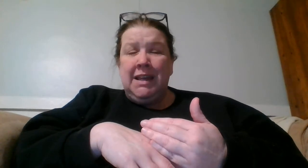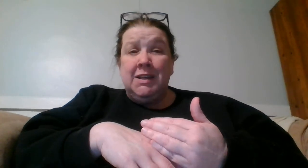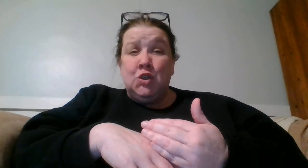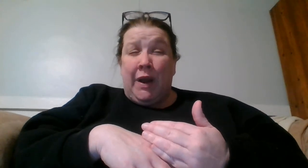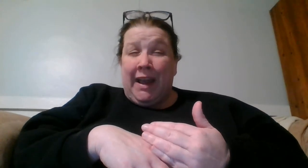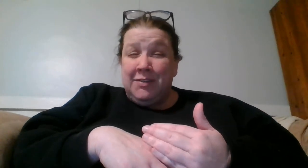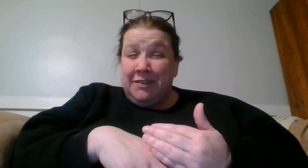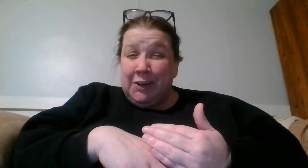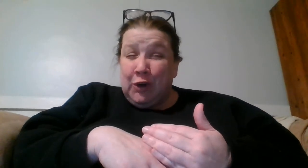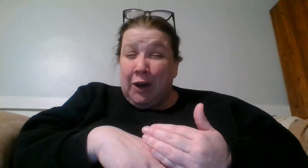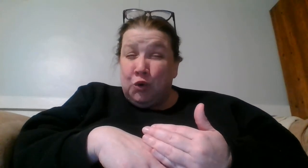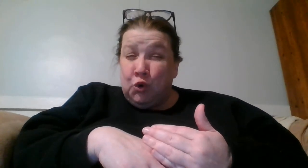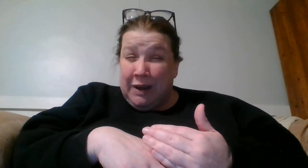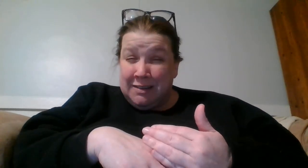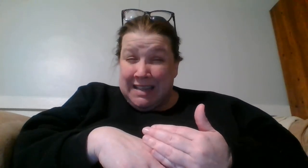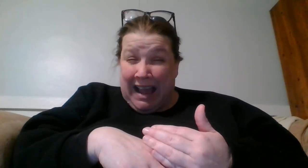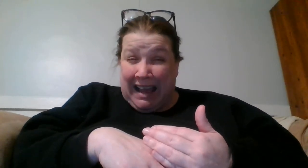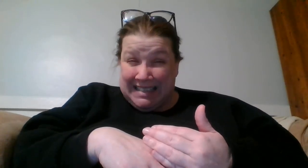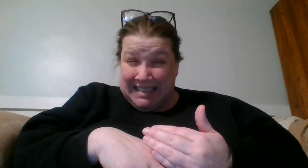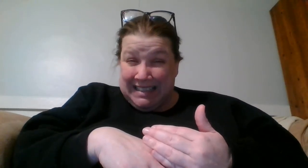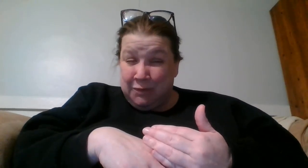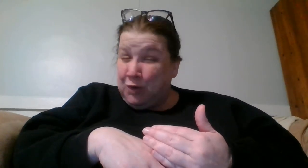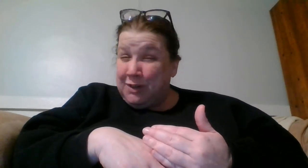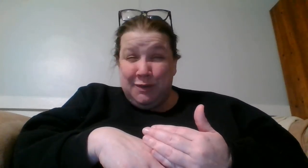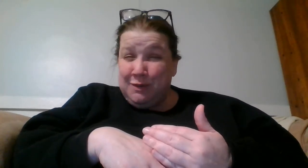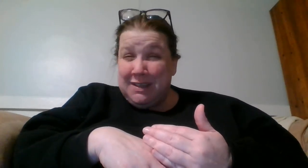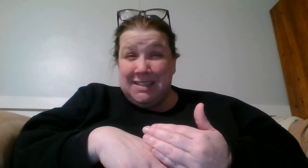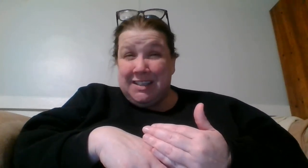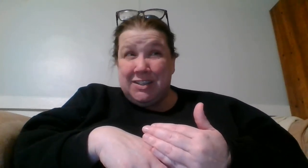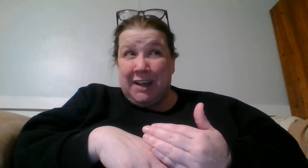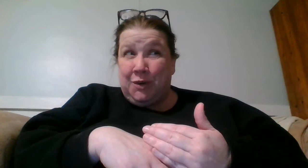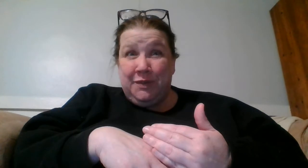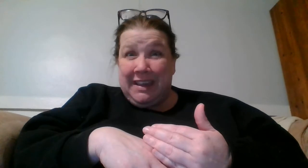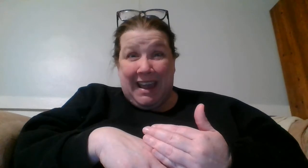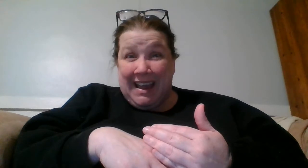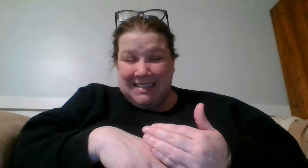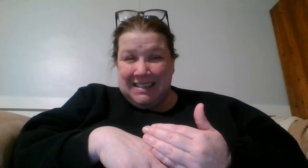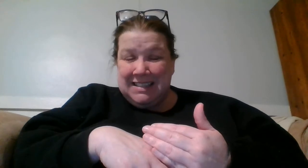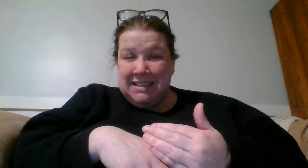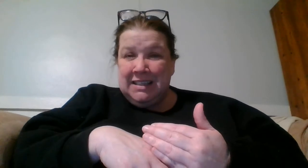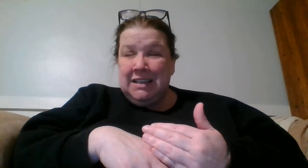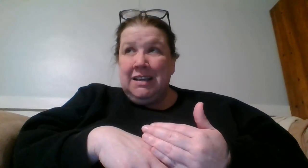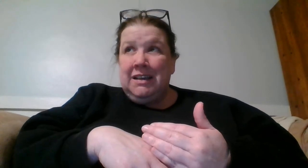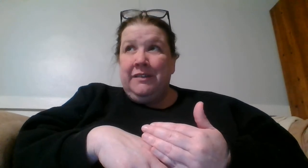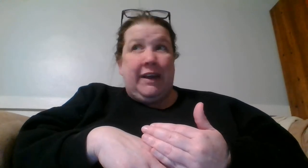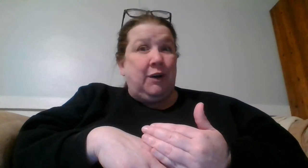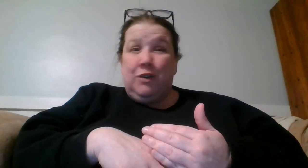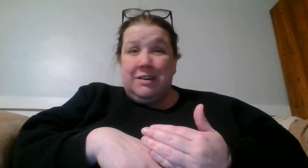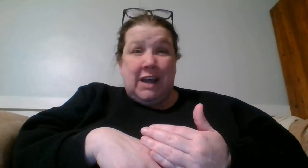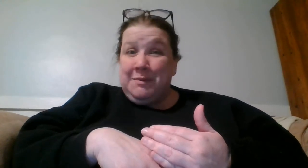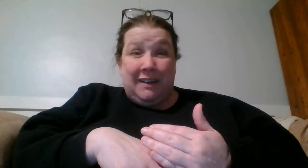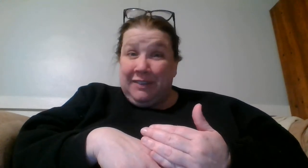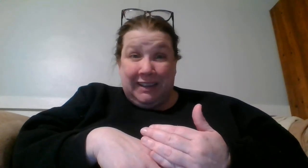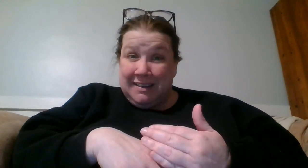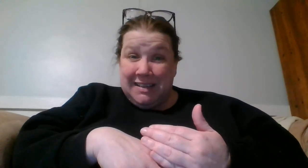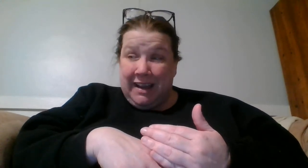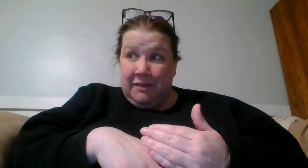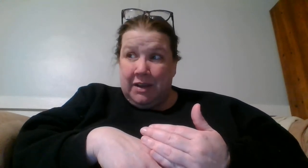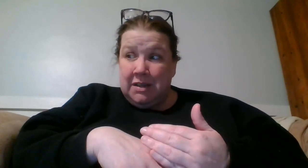so I have to figure out who else has it in one two three stitch I don't think has it fat quarter shop definitely doesn't have it